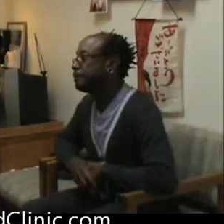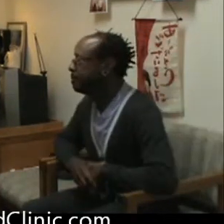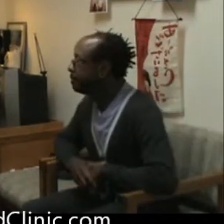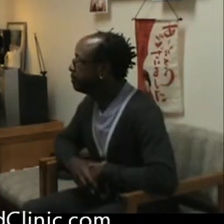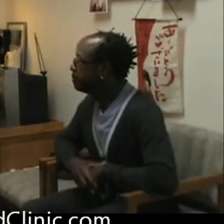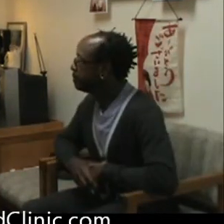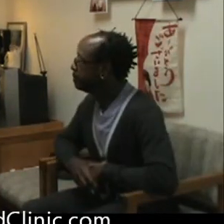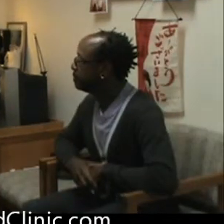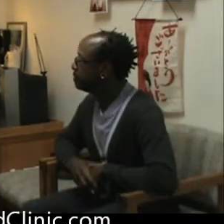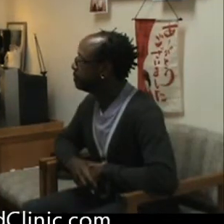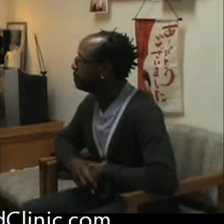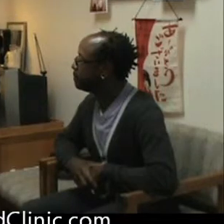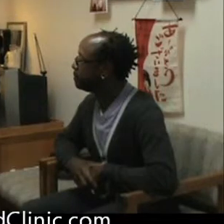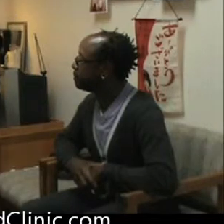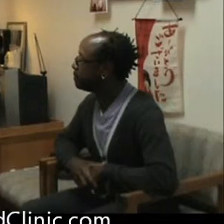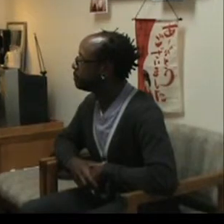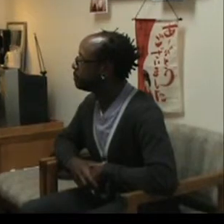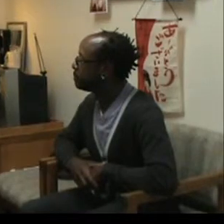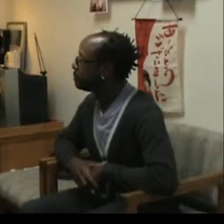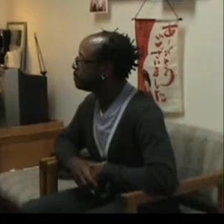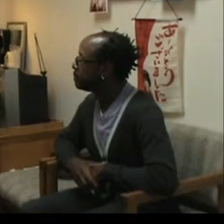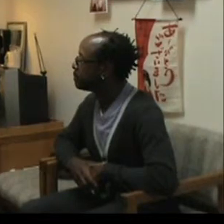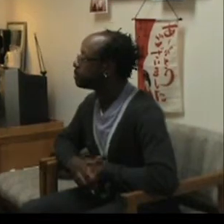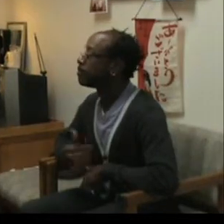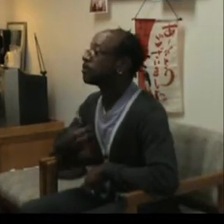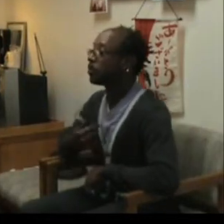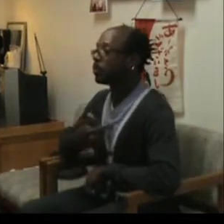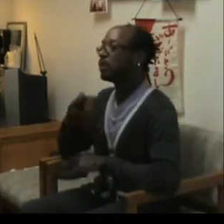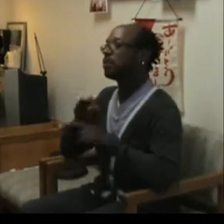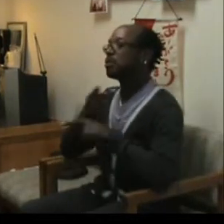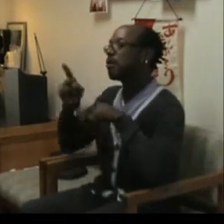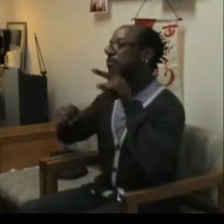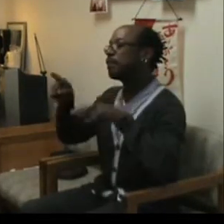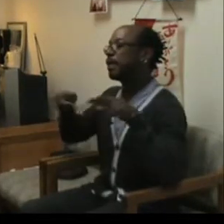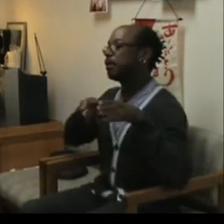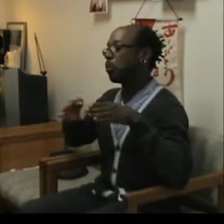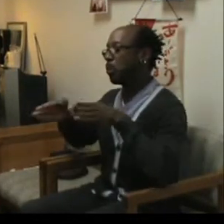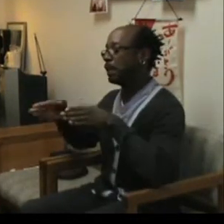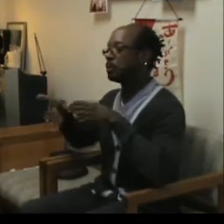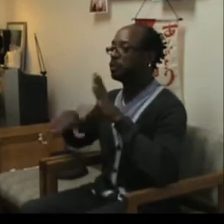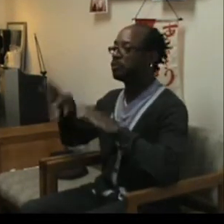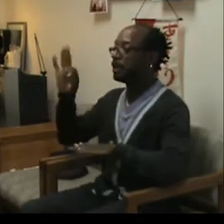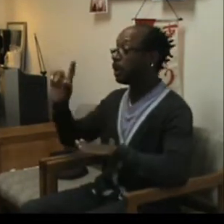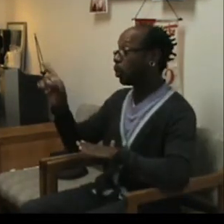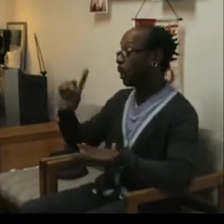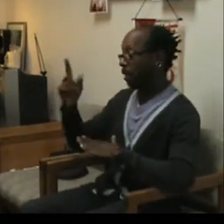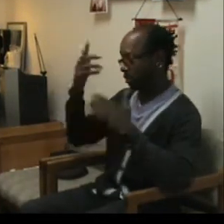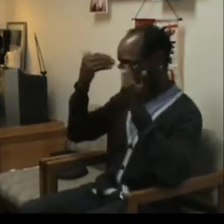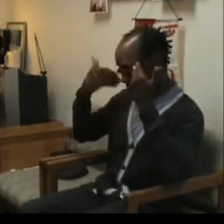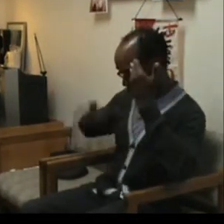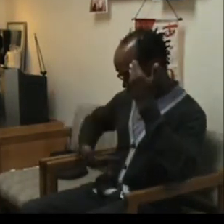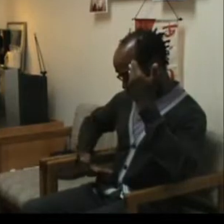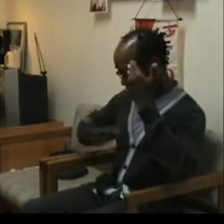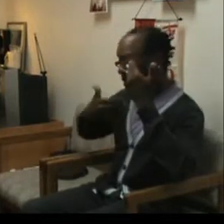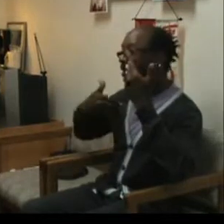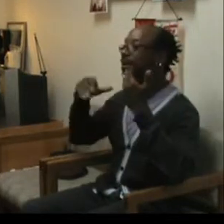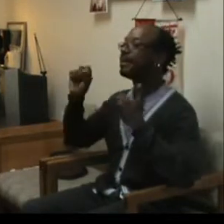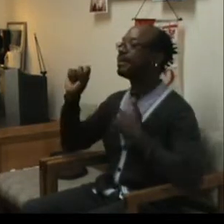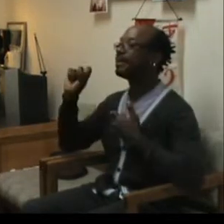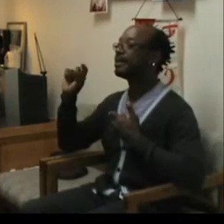So, we use a variety of ways to find out where the stagnation is, where the dysfunction is.